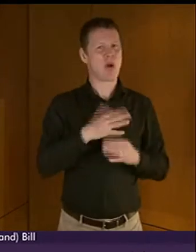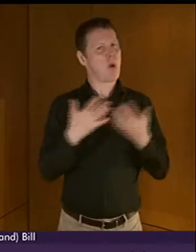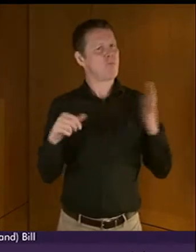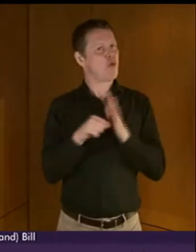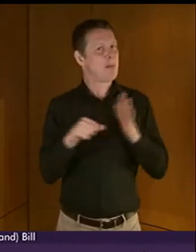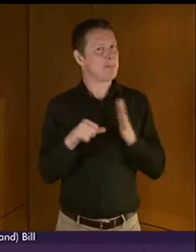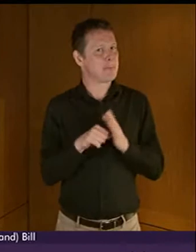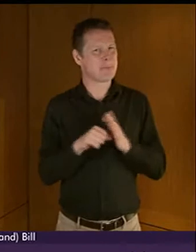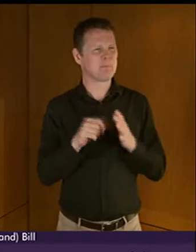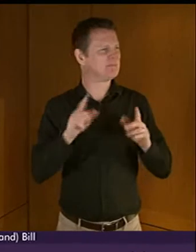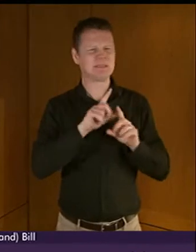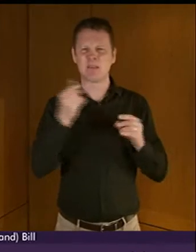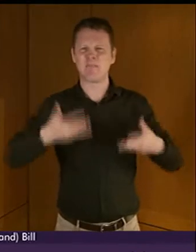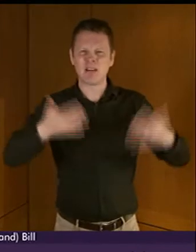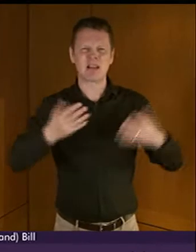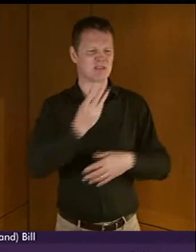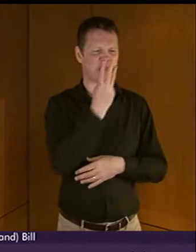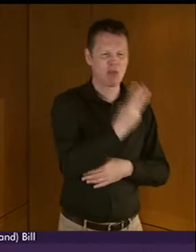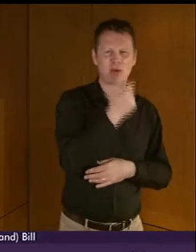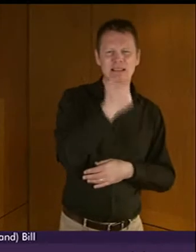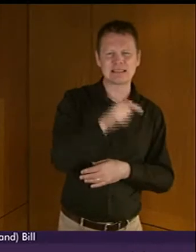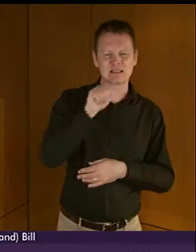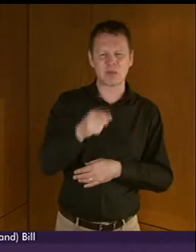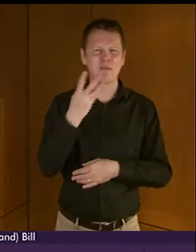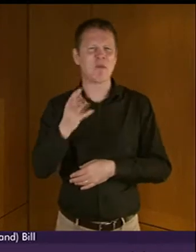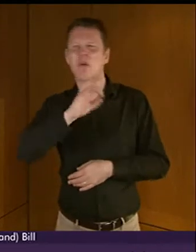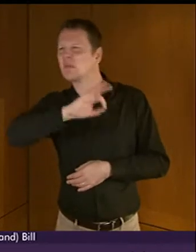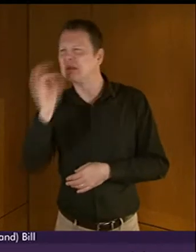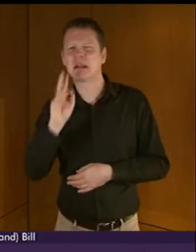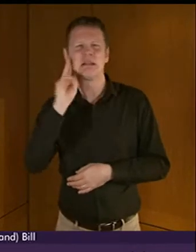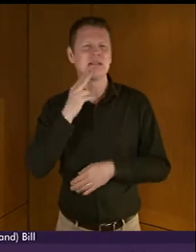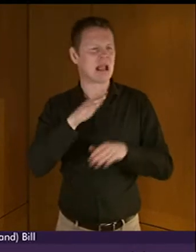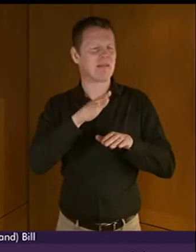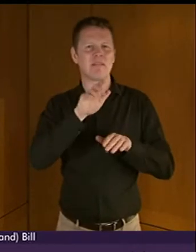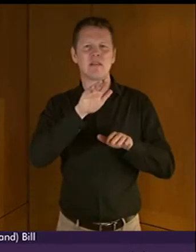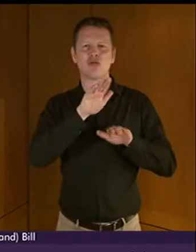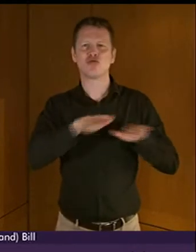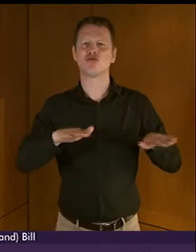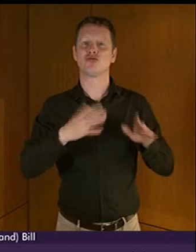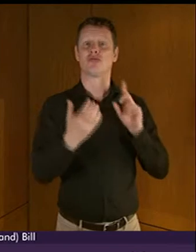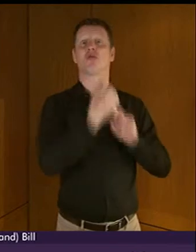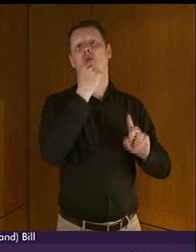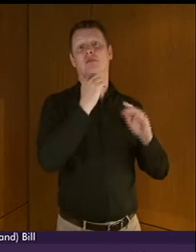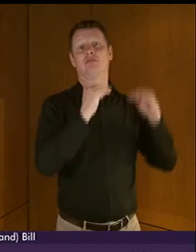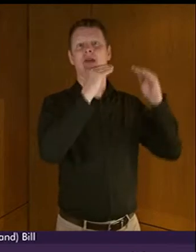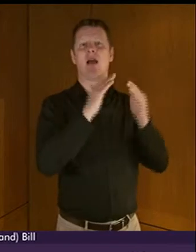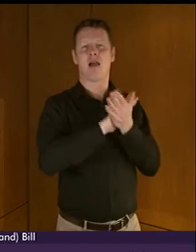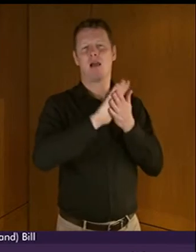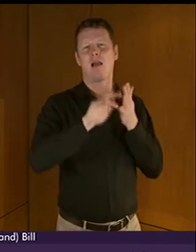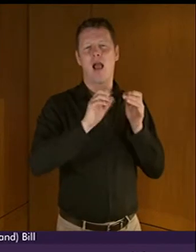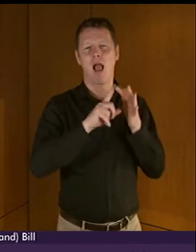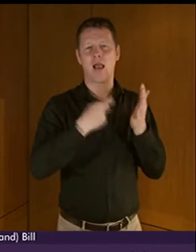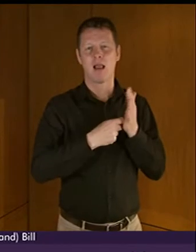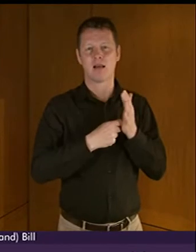The figures have been quoted earlier, but 36.4% of deaf pupils are obtaining higher compared to 60.2% of hearing